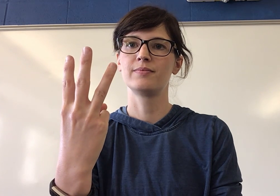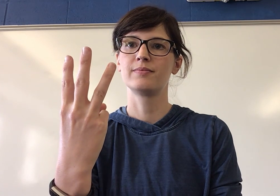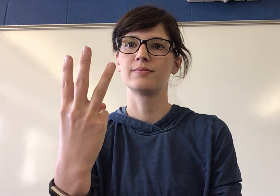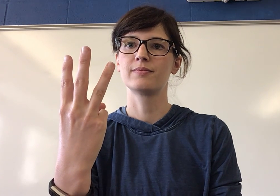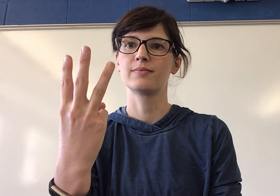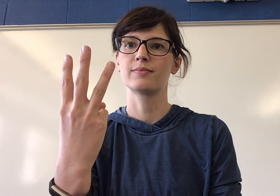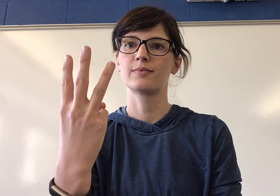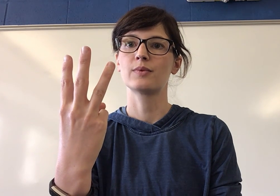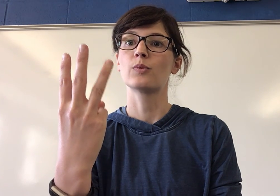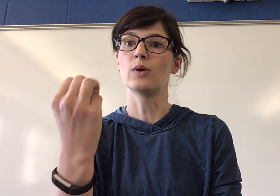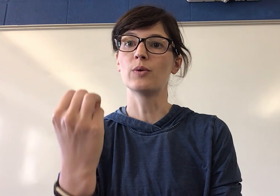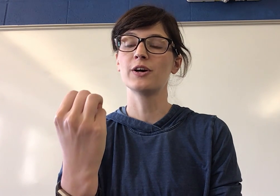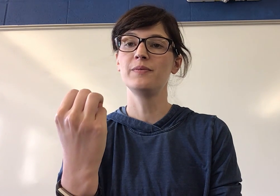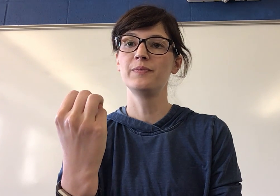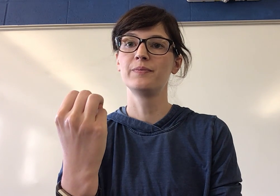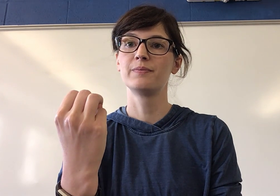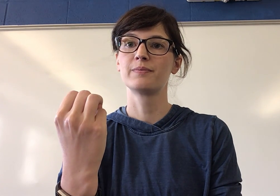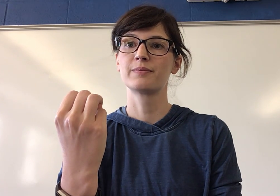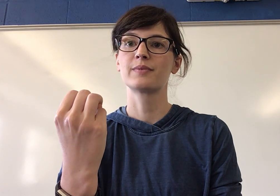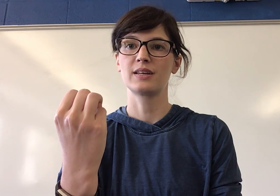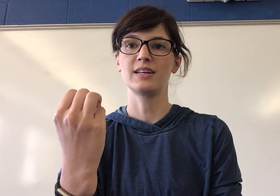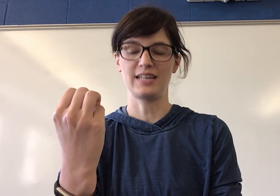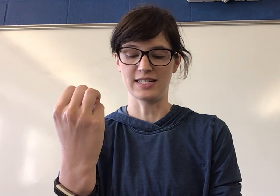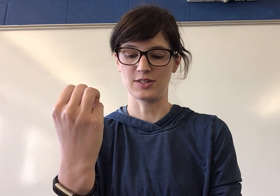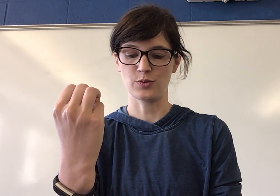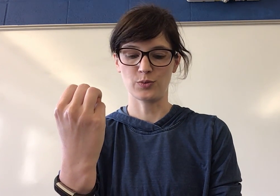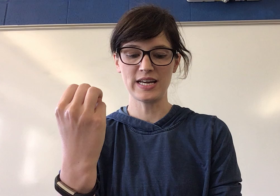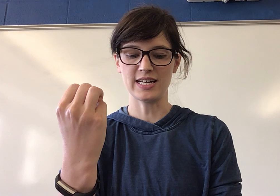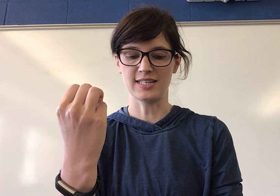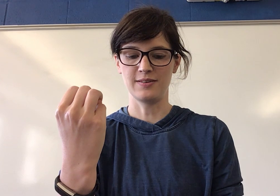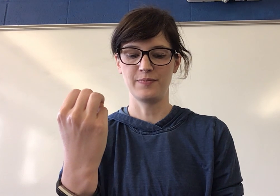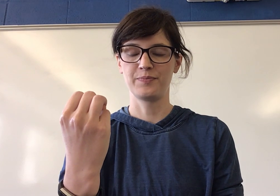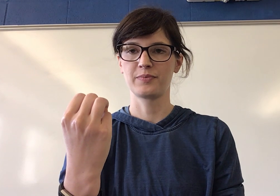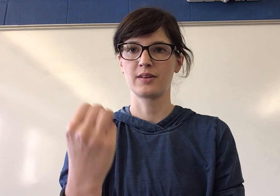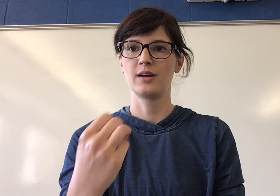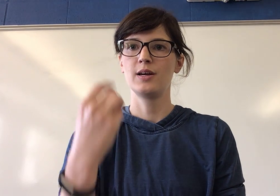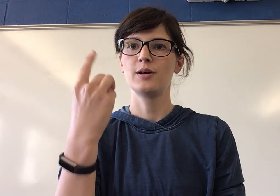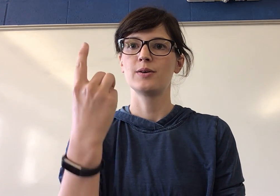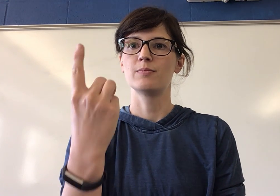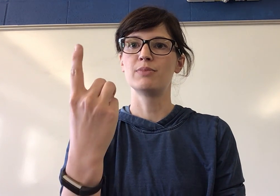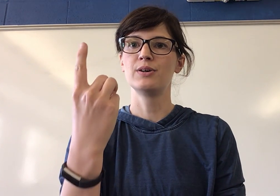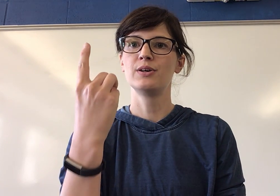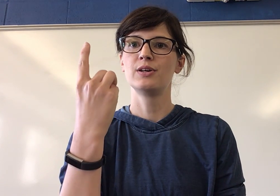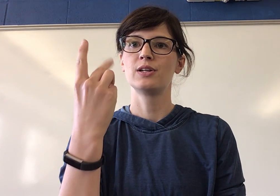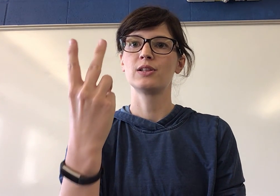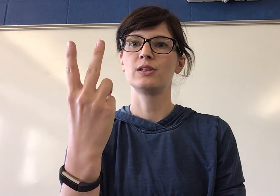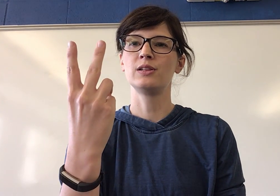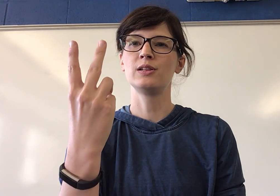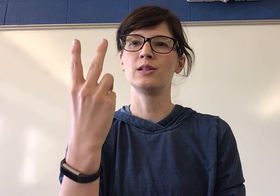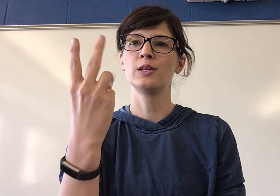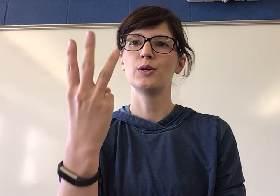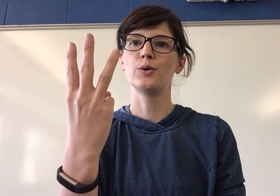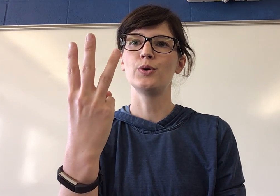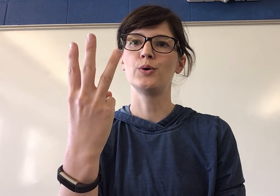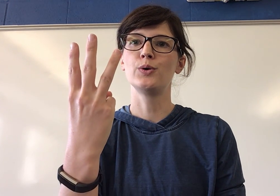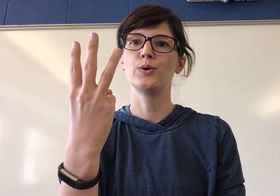What word? Yes. Read. B-B-O-M.